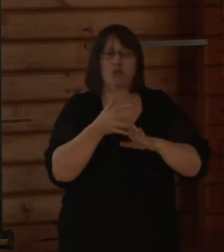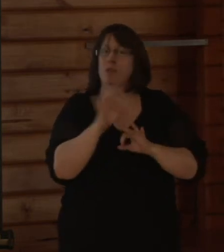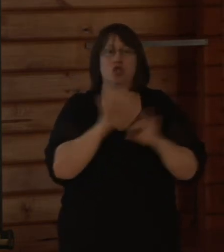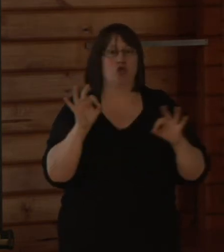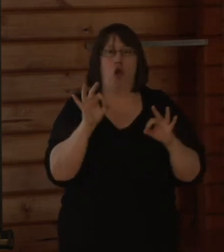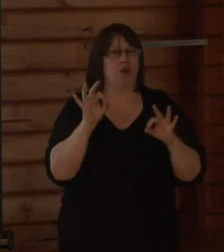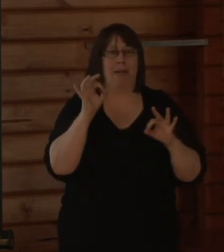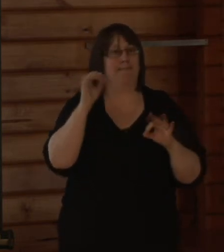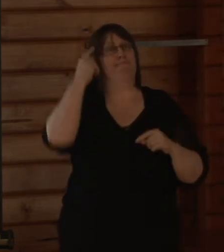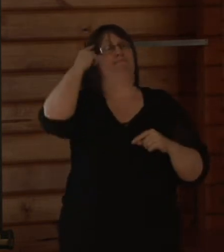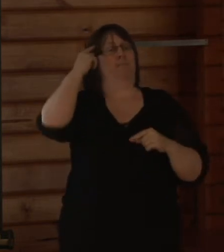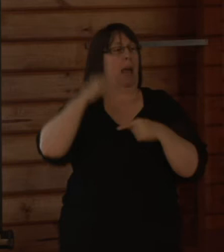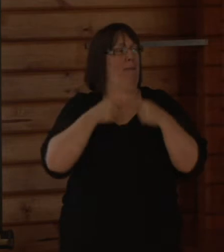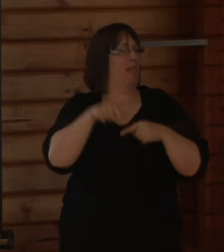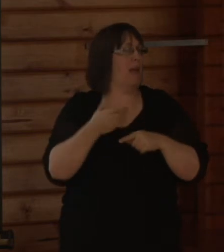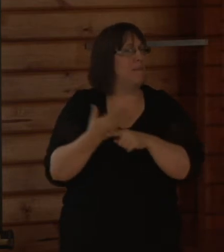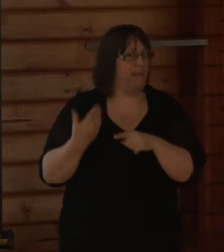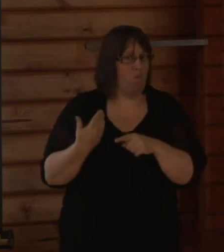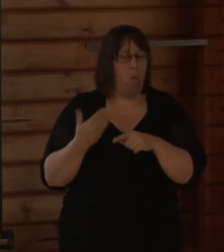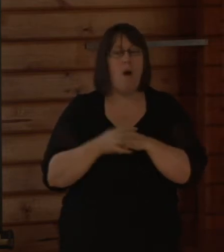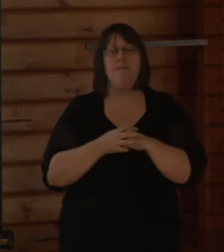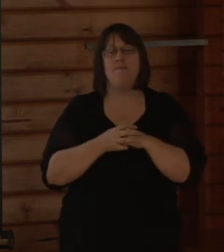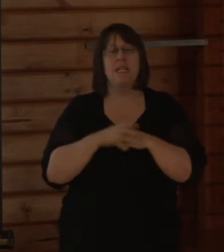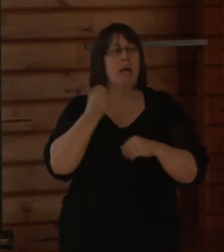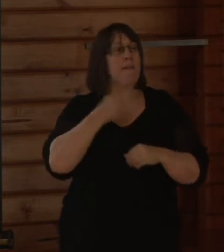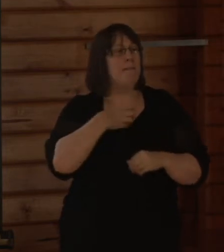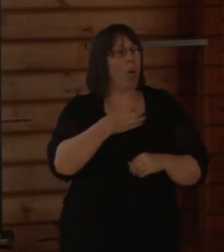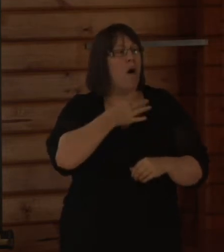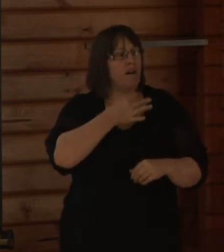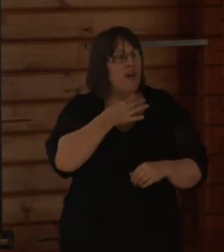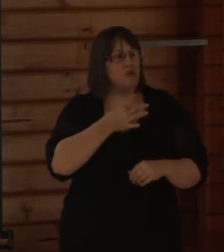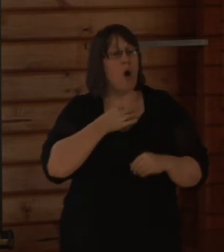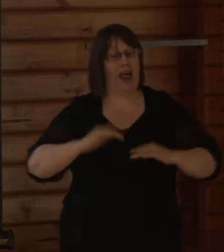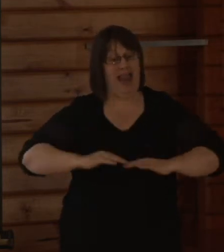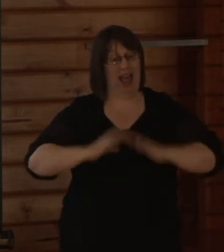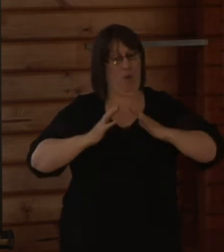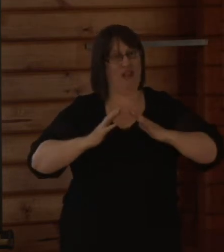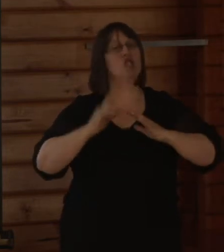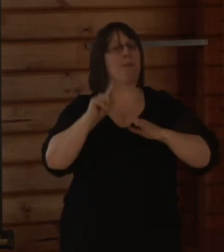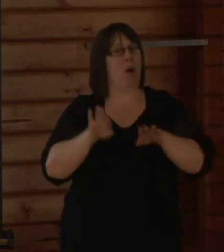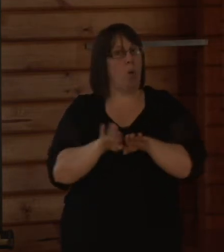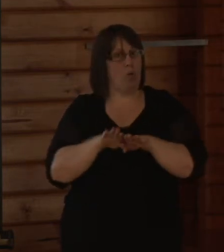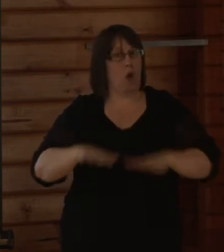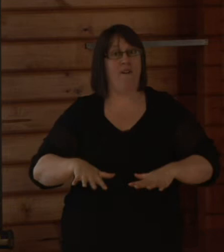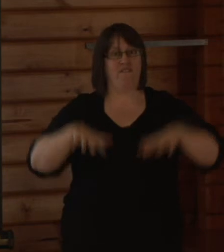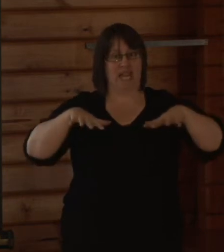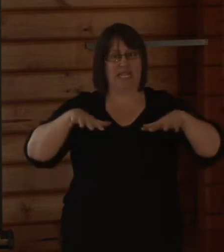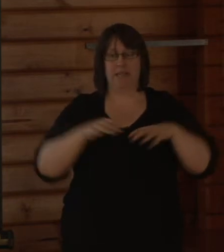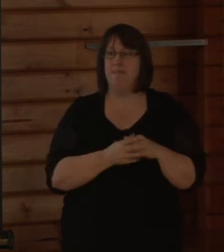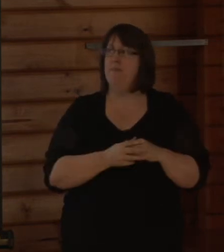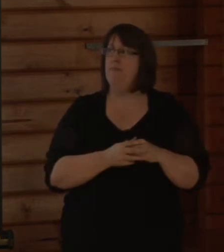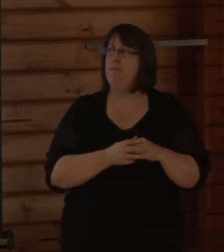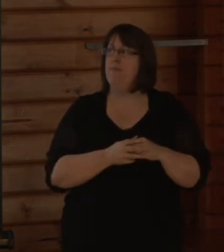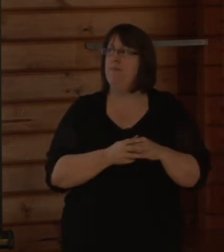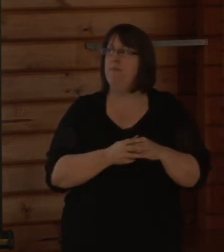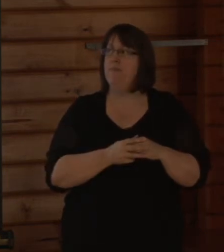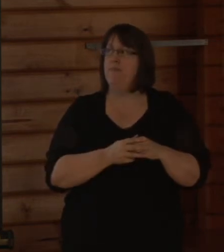considered. Increased flooding vulnerability and increased liquefaction vulnerability. Forms of land damage that haven't